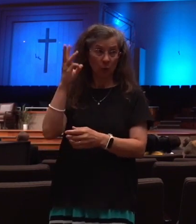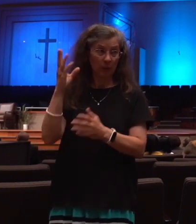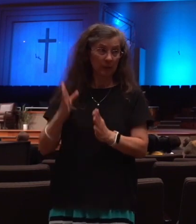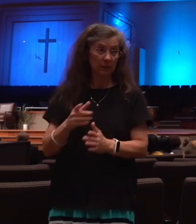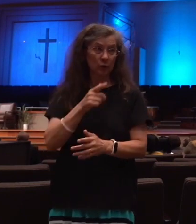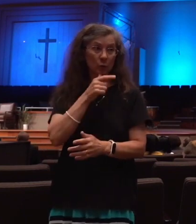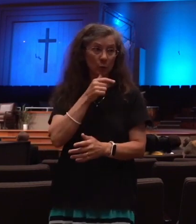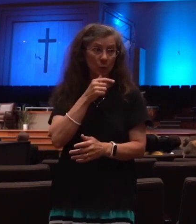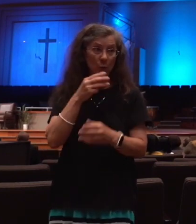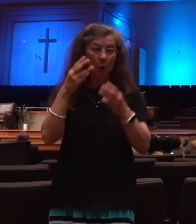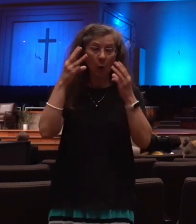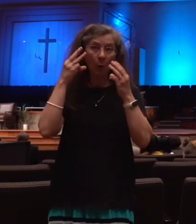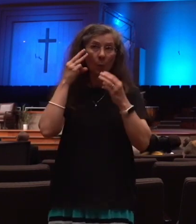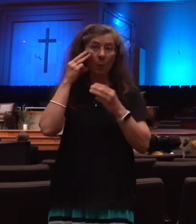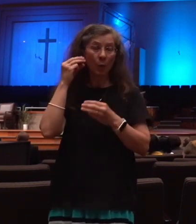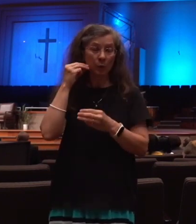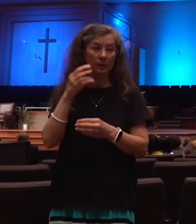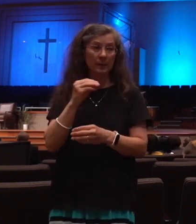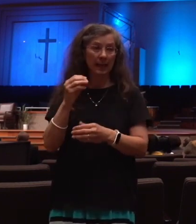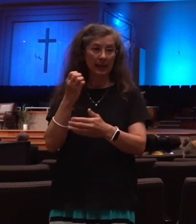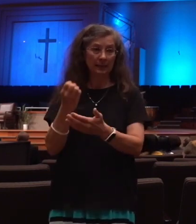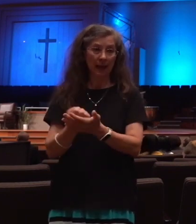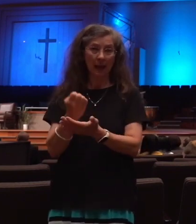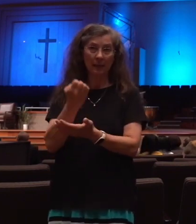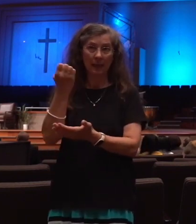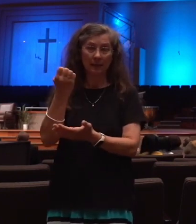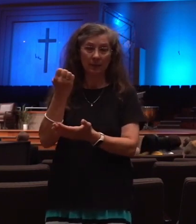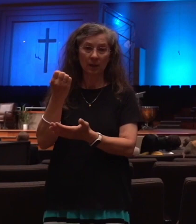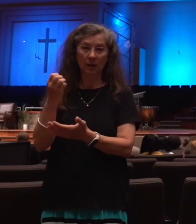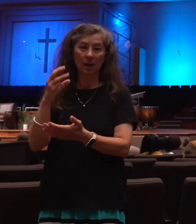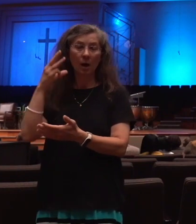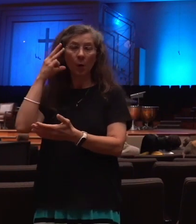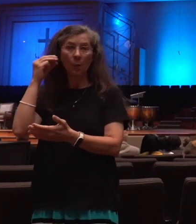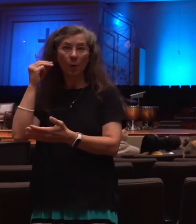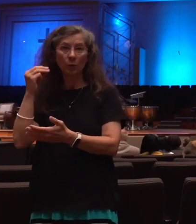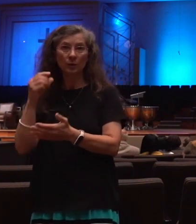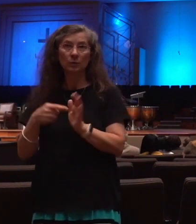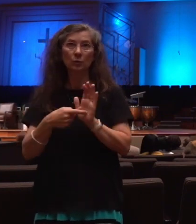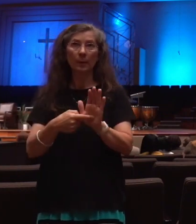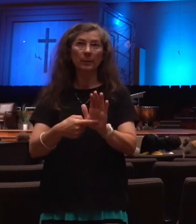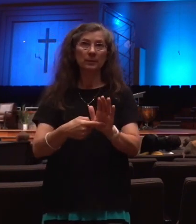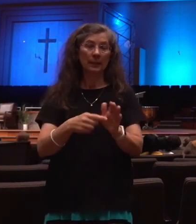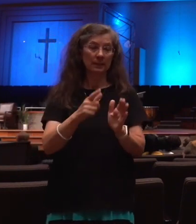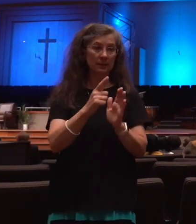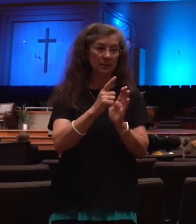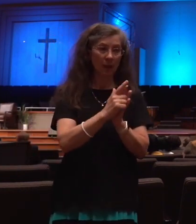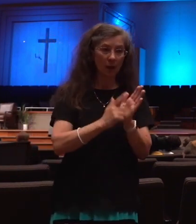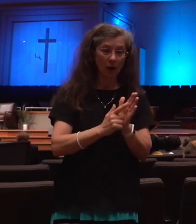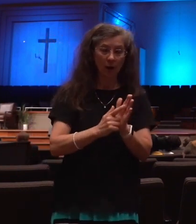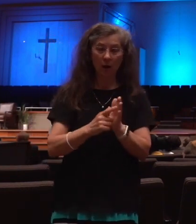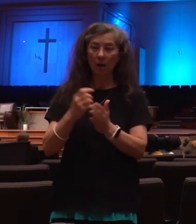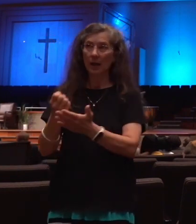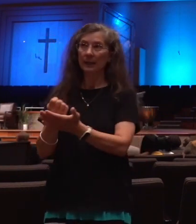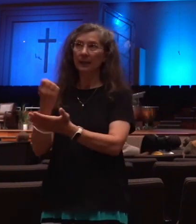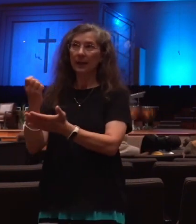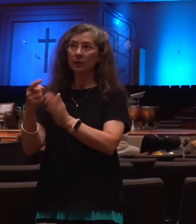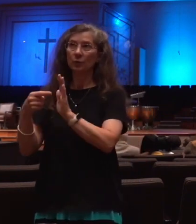Moses, because he represents the law to Israel. Elijah, who represents the prophets. The law and the prophets is what